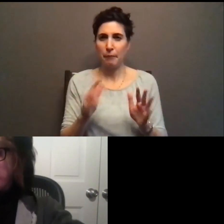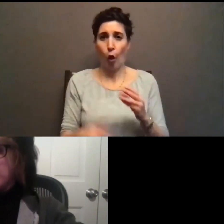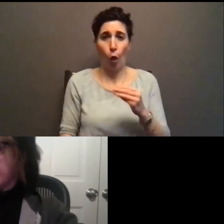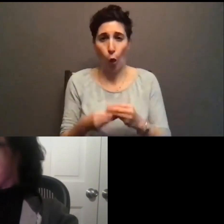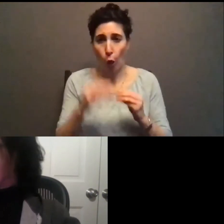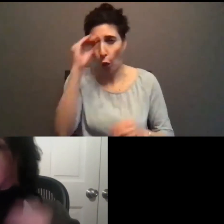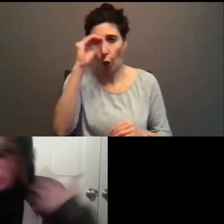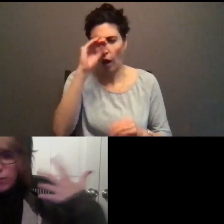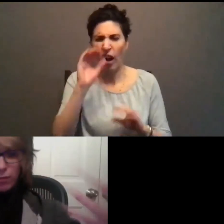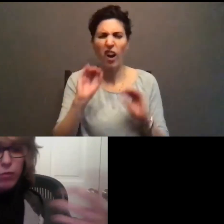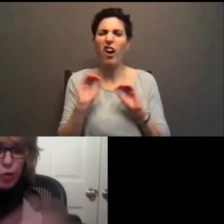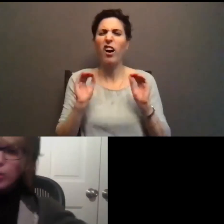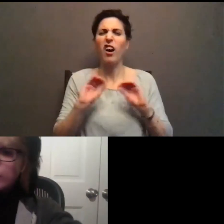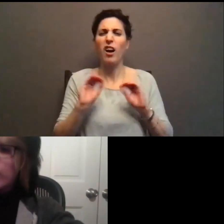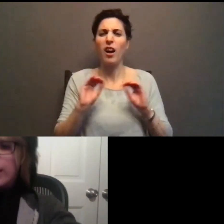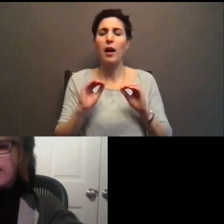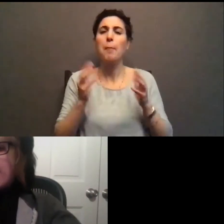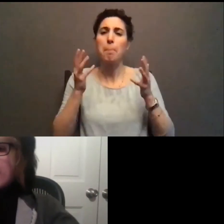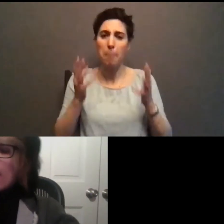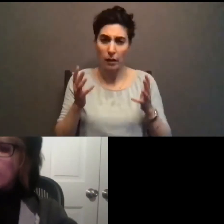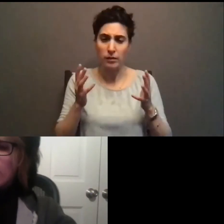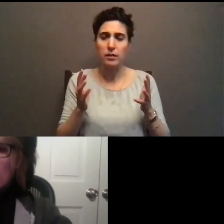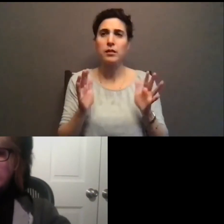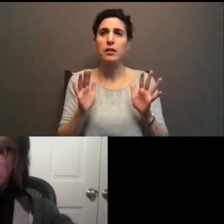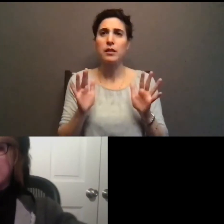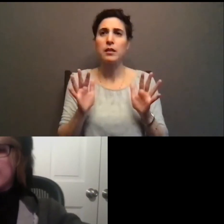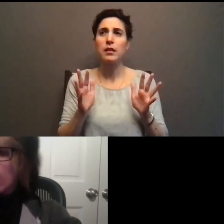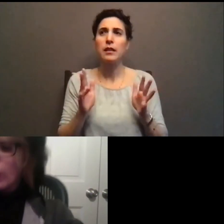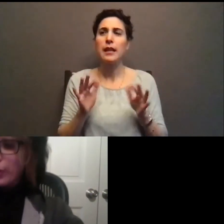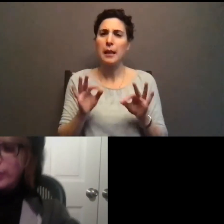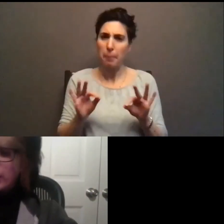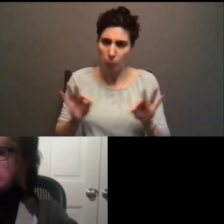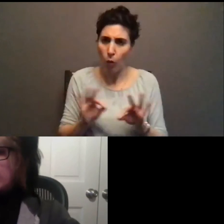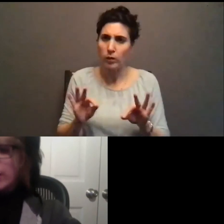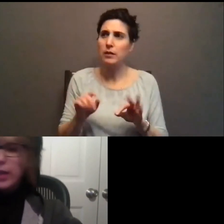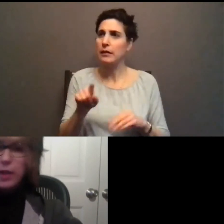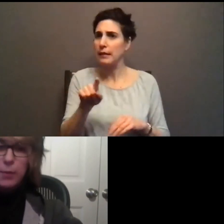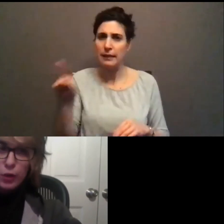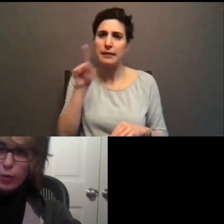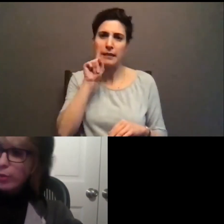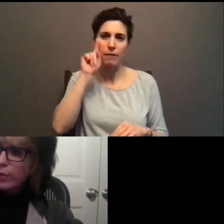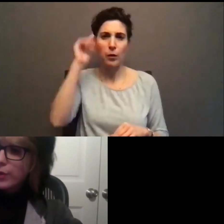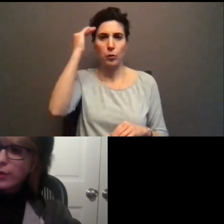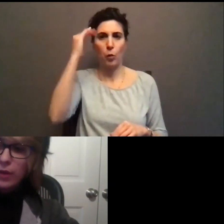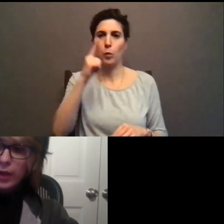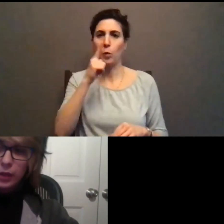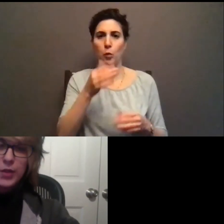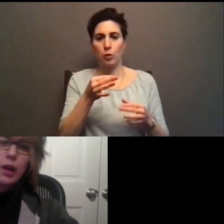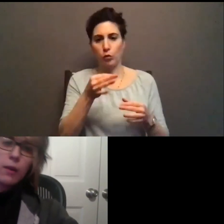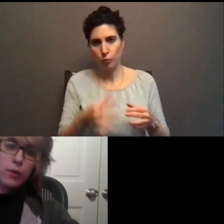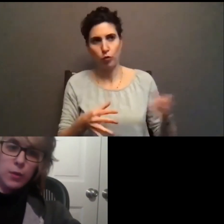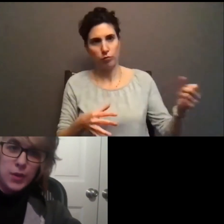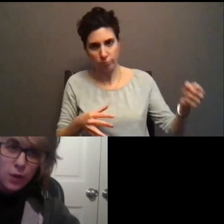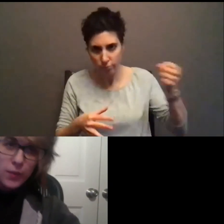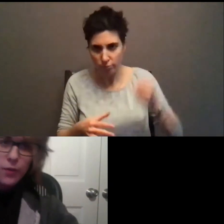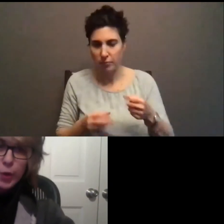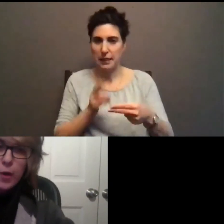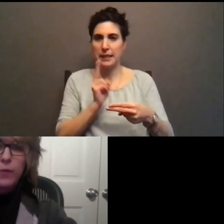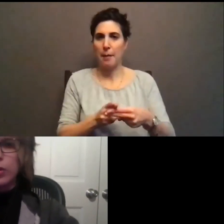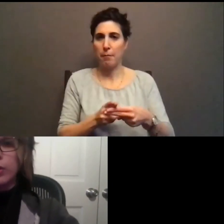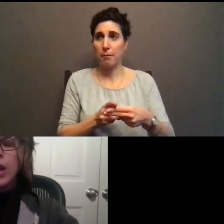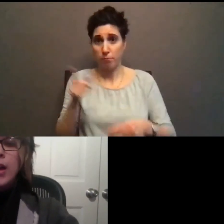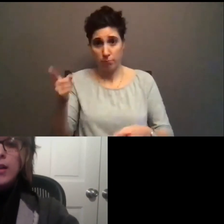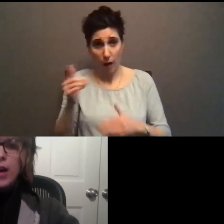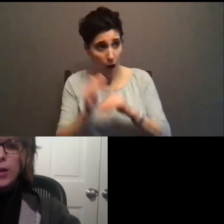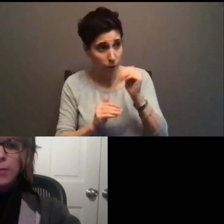can simply contribute and help our audience know what they're getting into by naming interpreters so that they can decide for themselves if they're